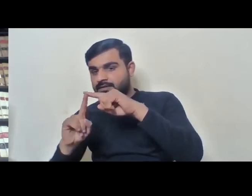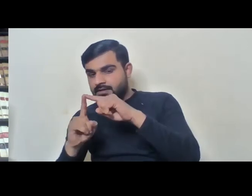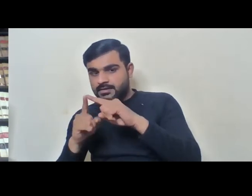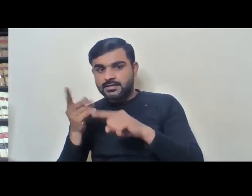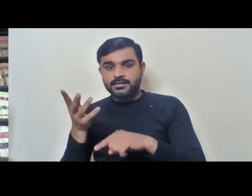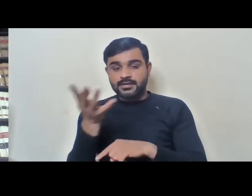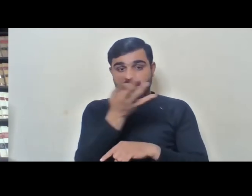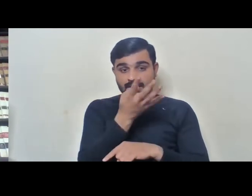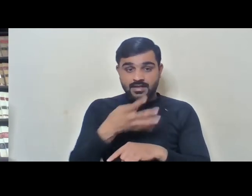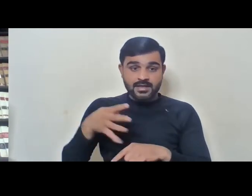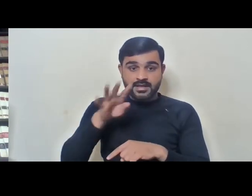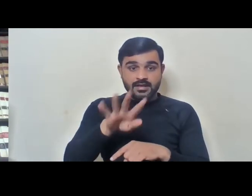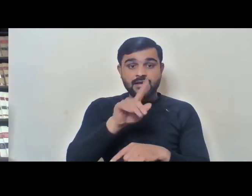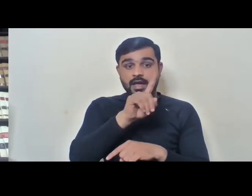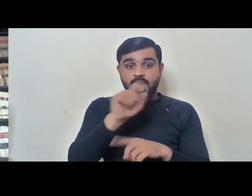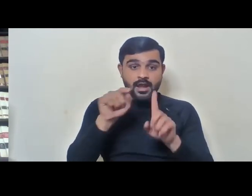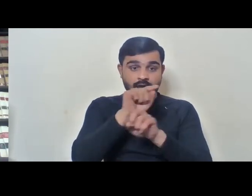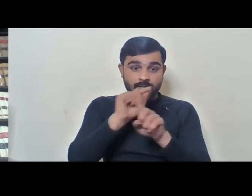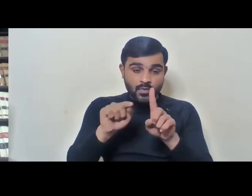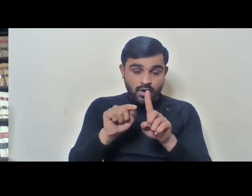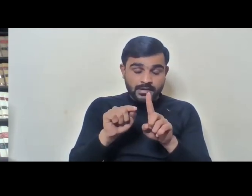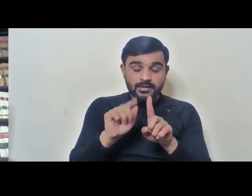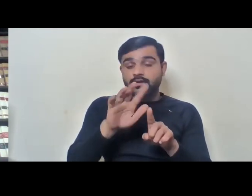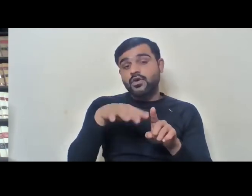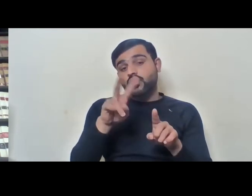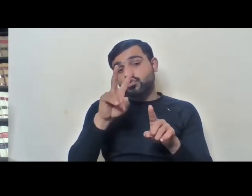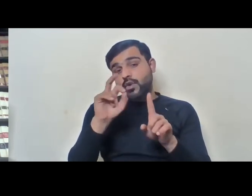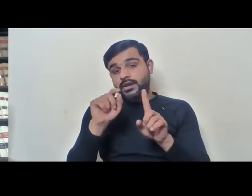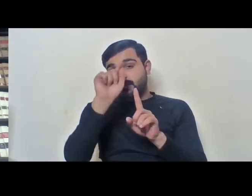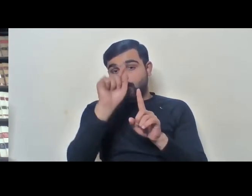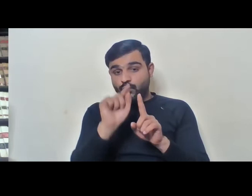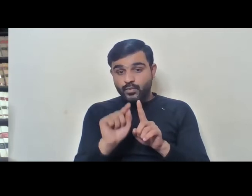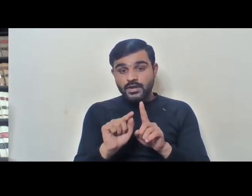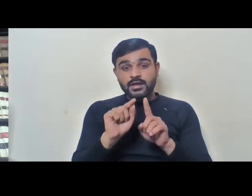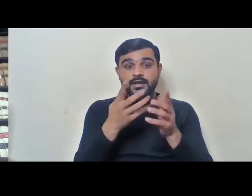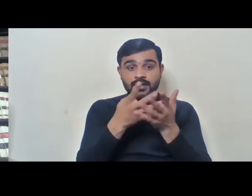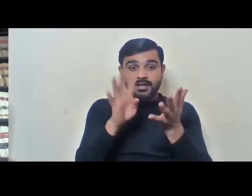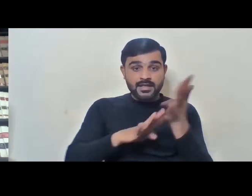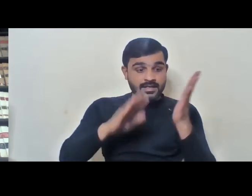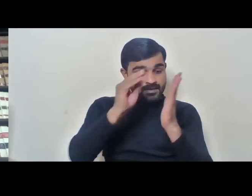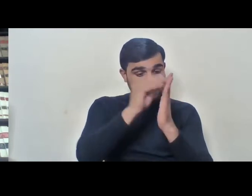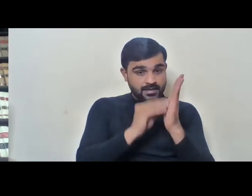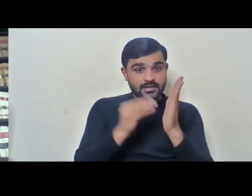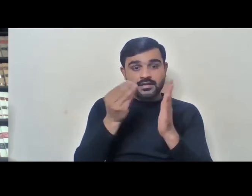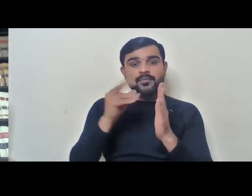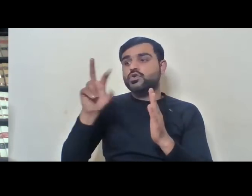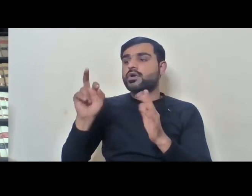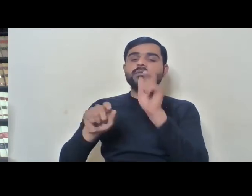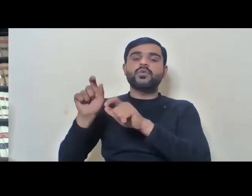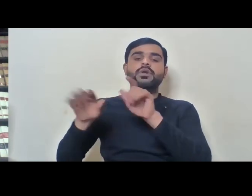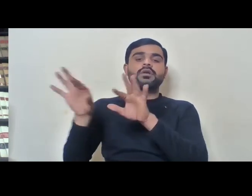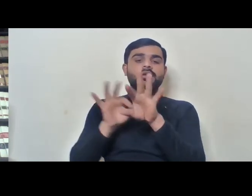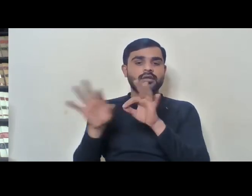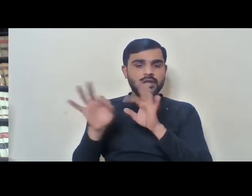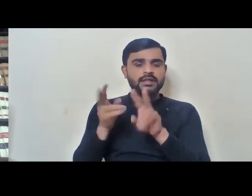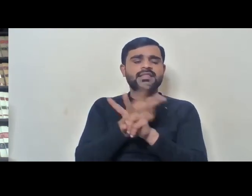So, the 100 point or 20 point roster, which is some states make 20 points, some states make 100 points. So,